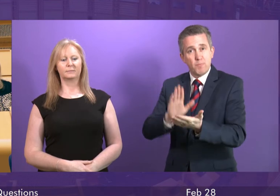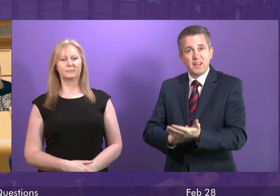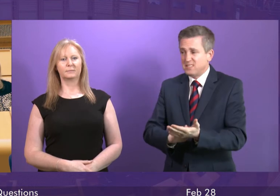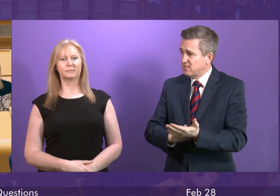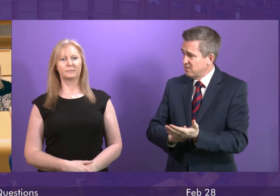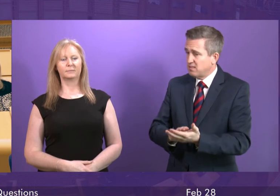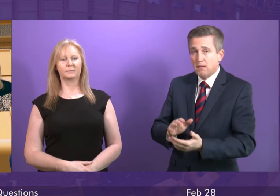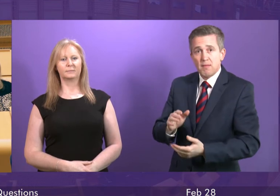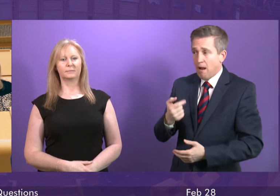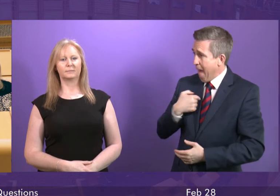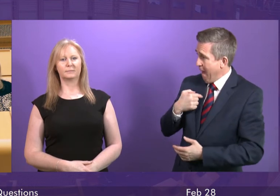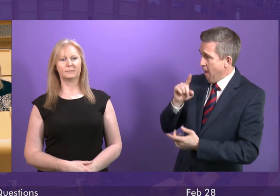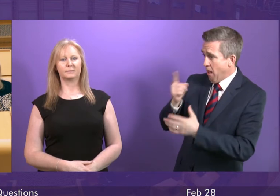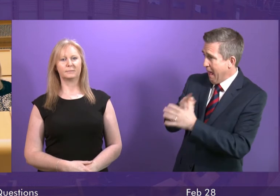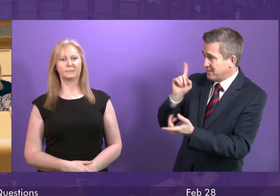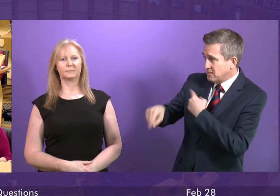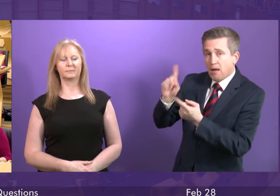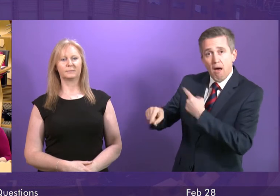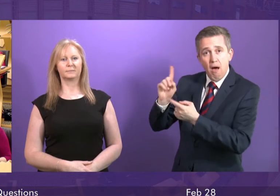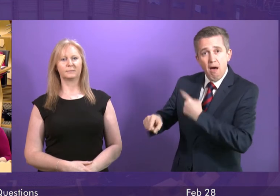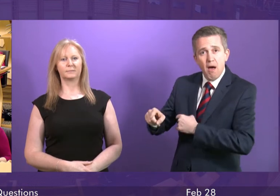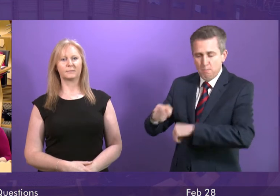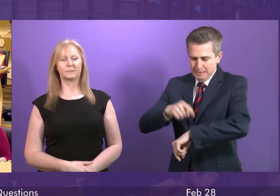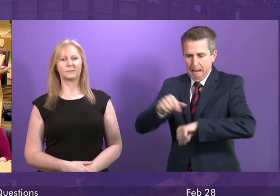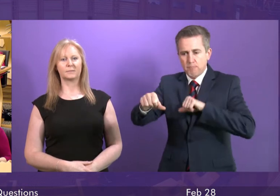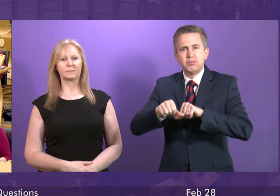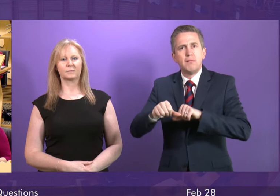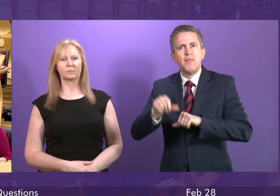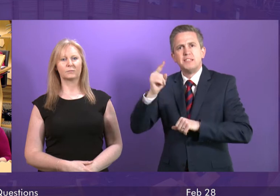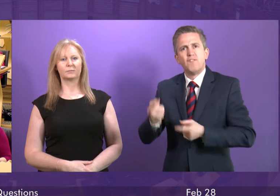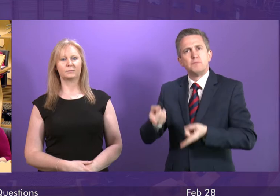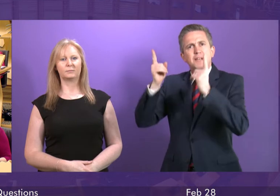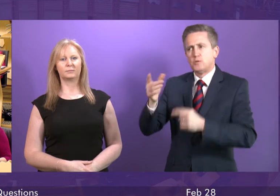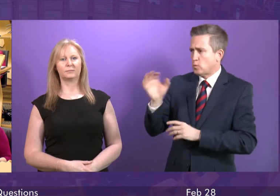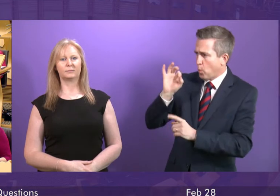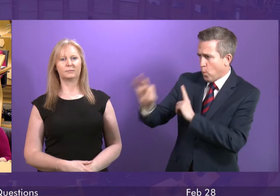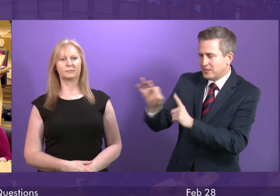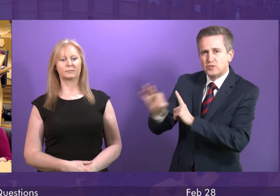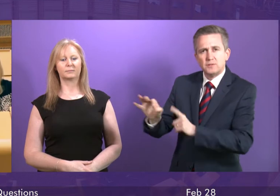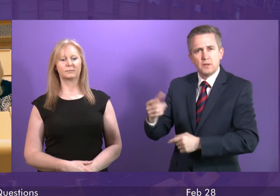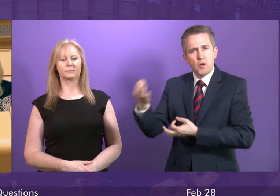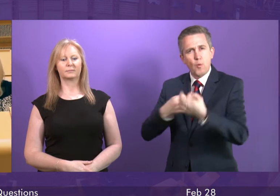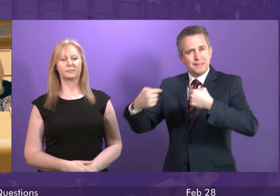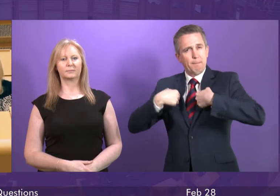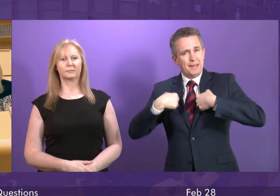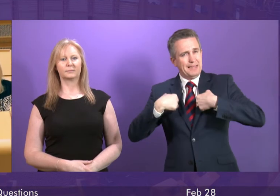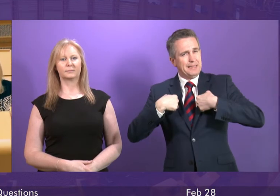happy to answer questions then. But this is First Minister's questions. And what we've all become